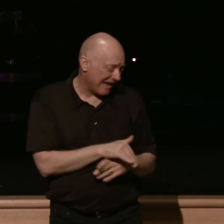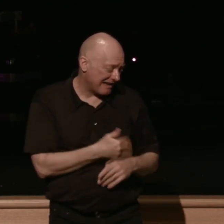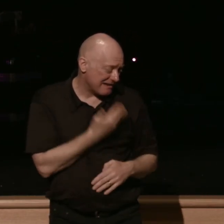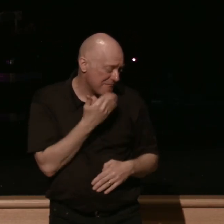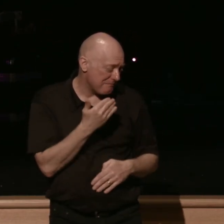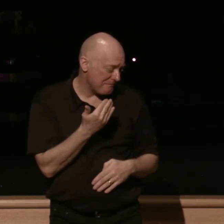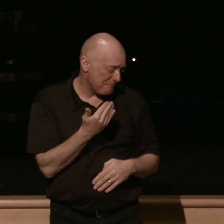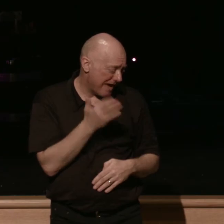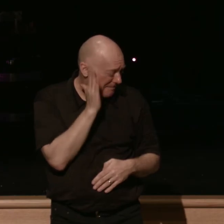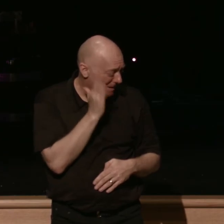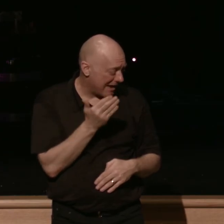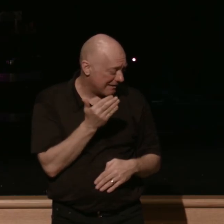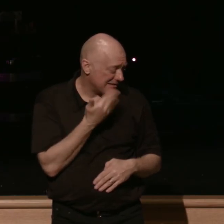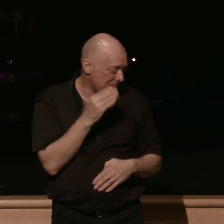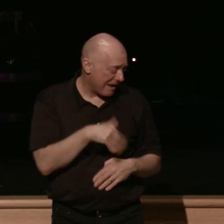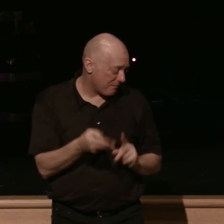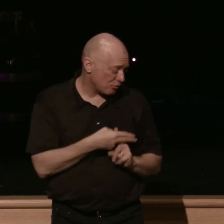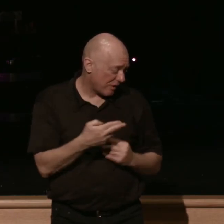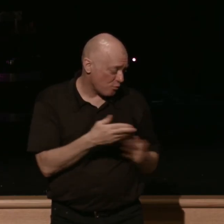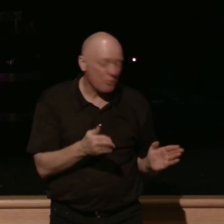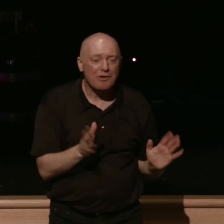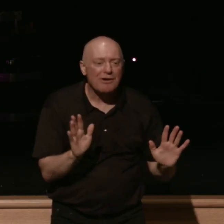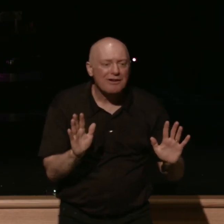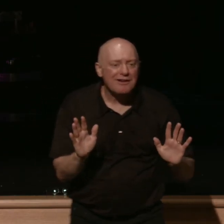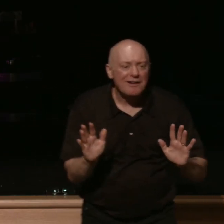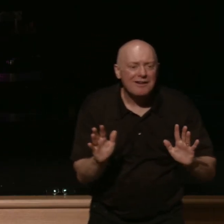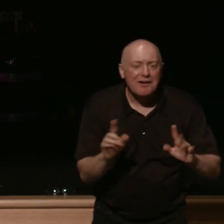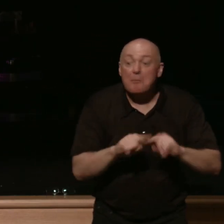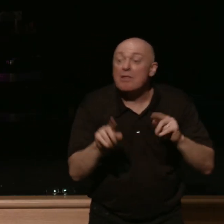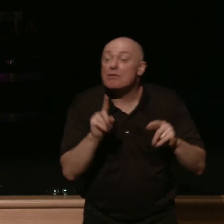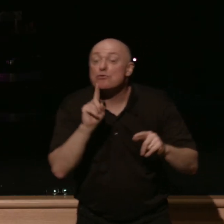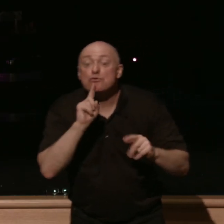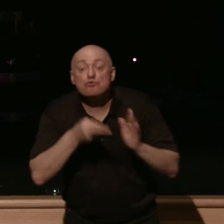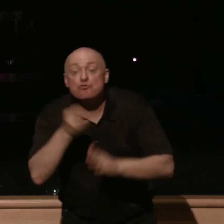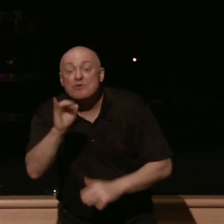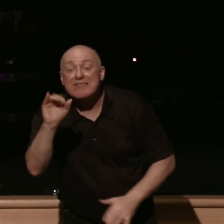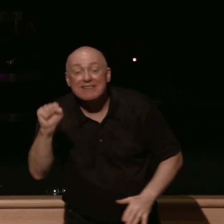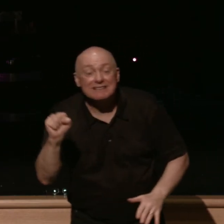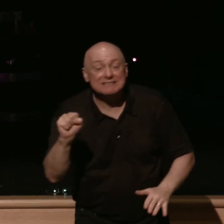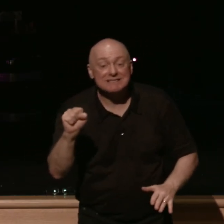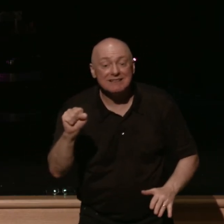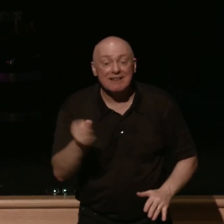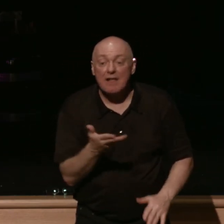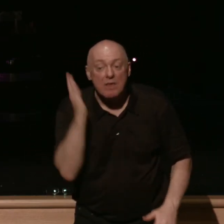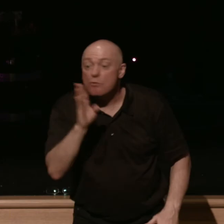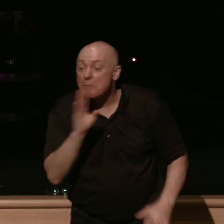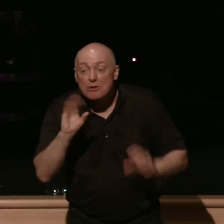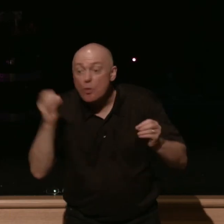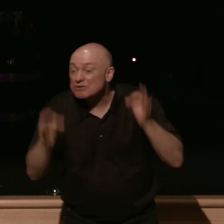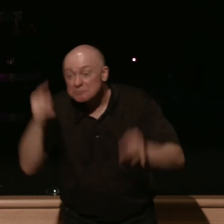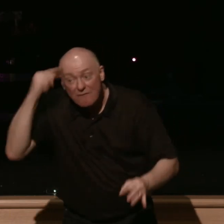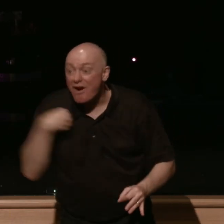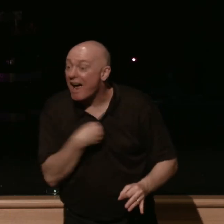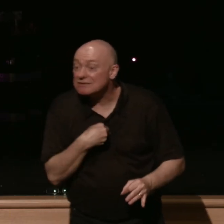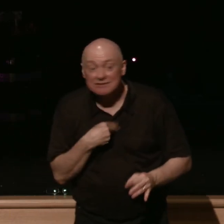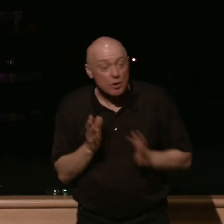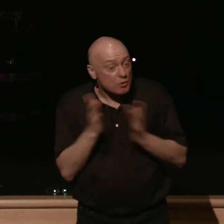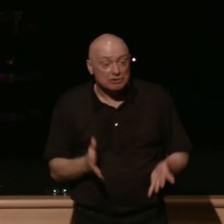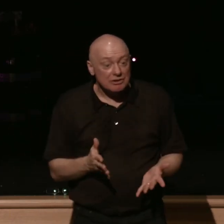the awesome reality for the believer in Jesus Christ the awesome reality is there will be no judgment for us our judgment day is coming